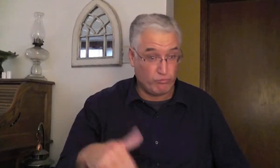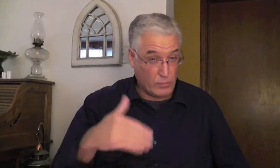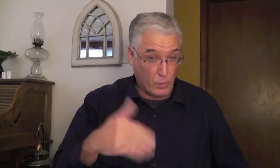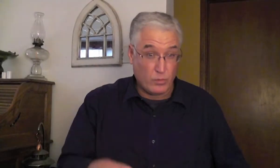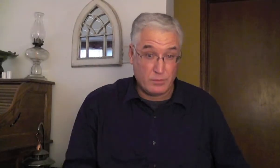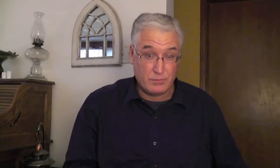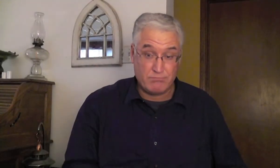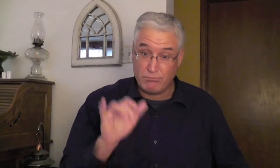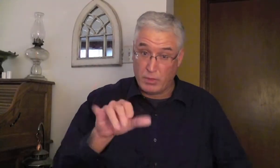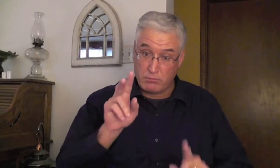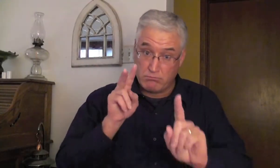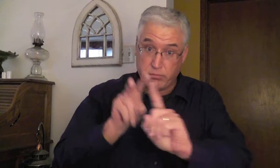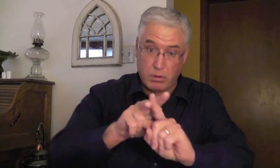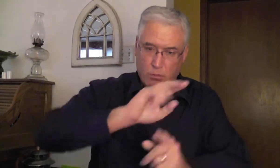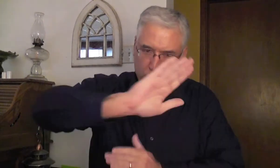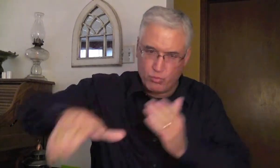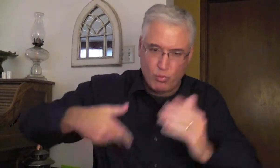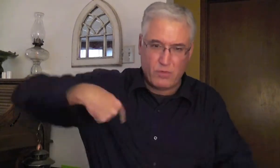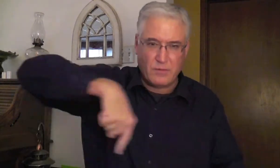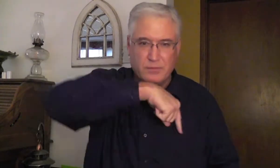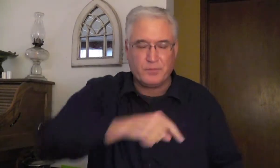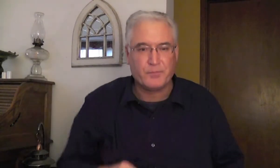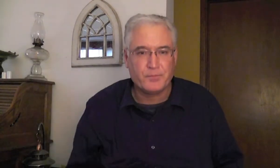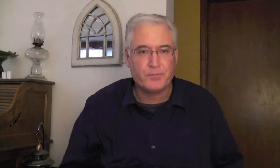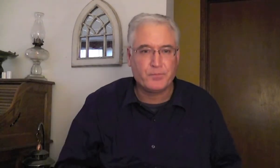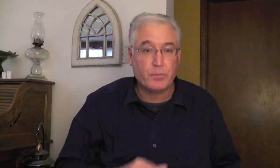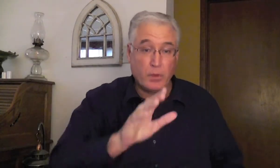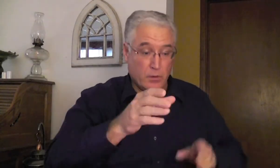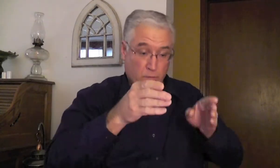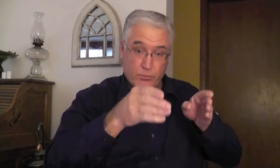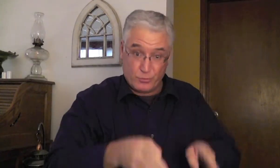Wow. You know, that applies to all of us as well.